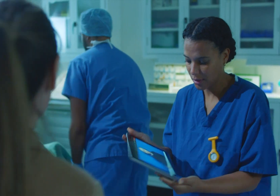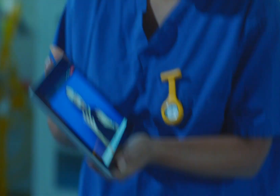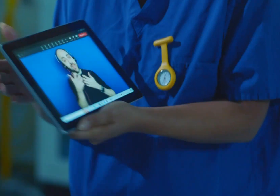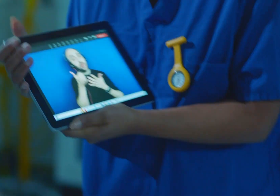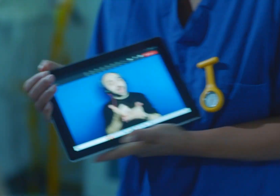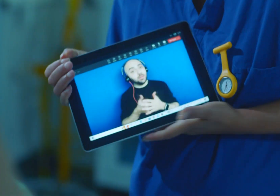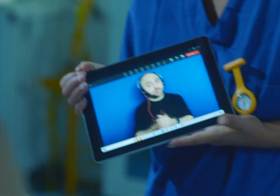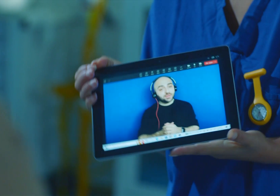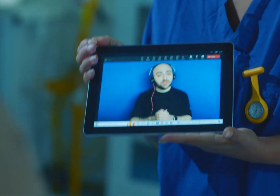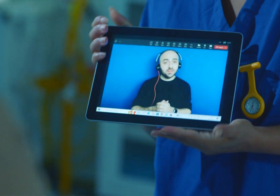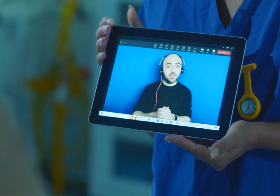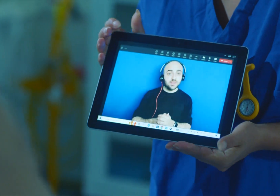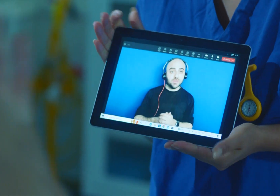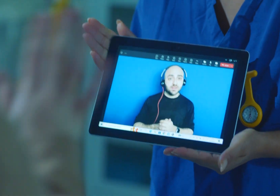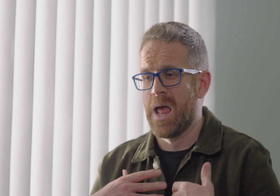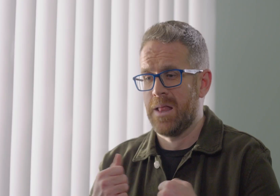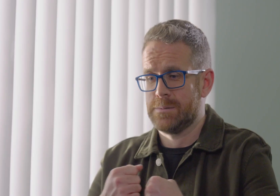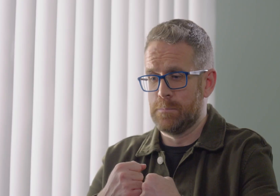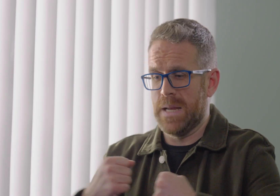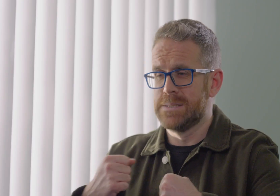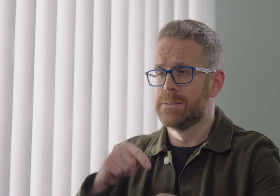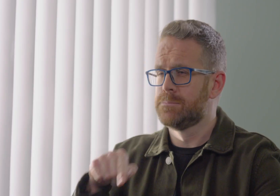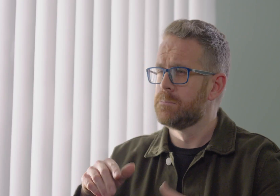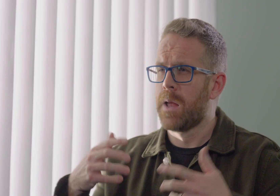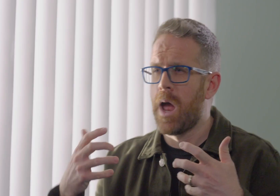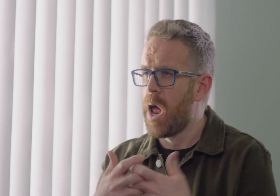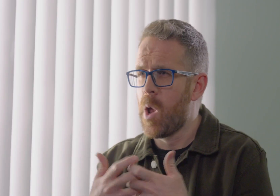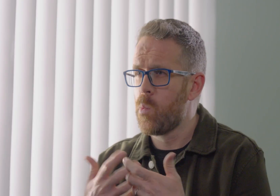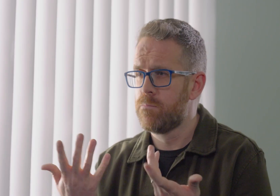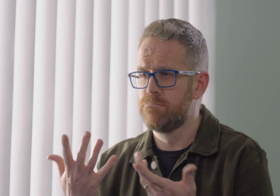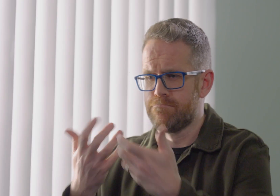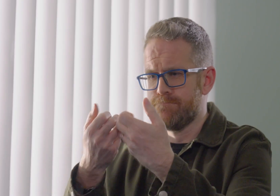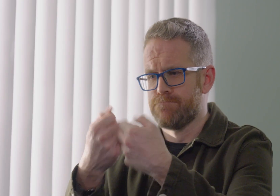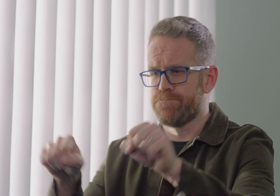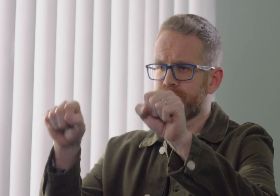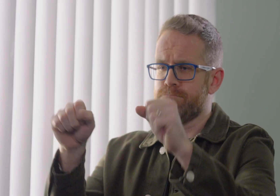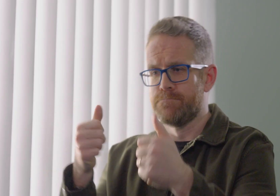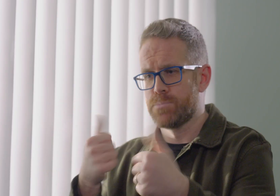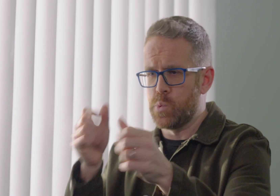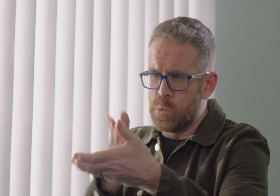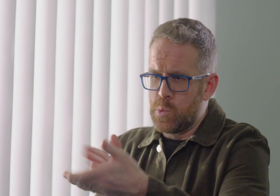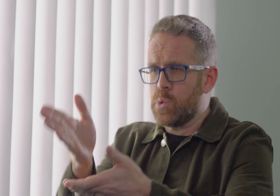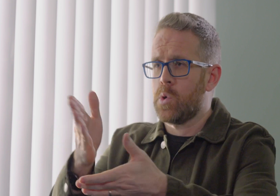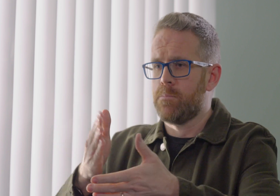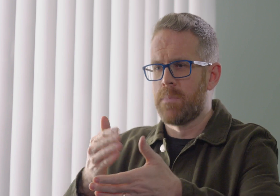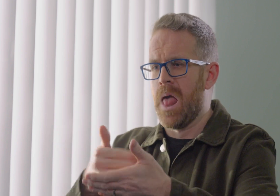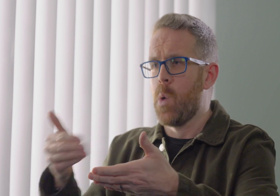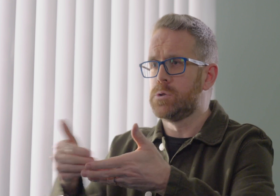Hello. How can I help? So in the healthcare space, we've broken through these barriers to communication with sign